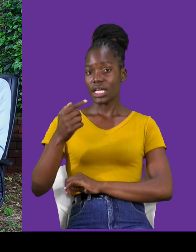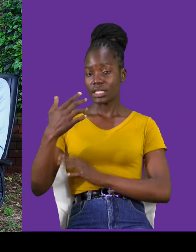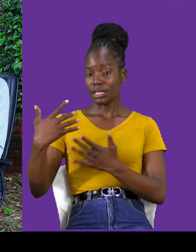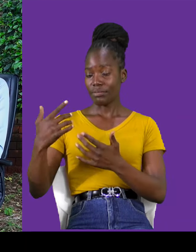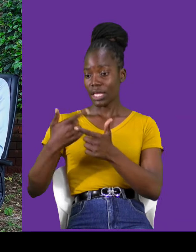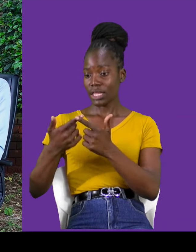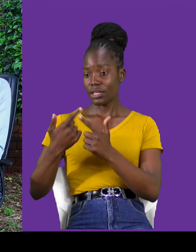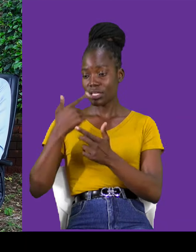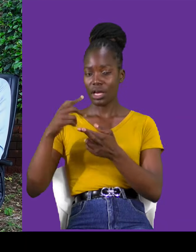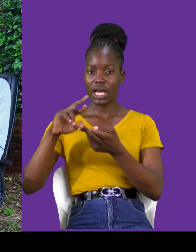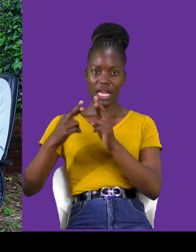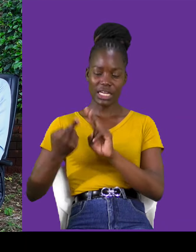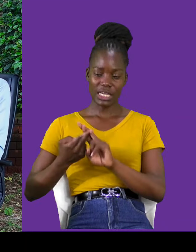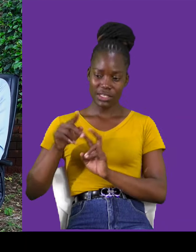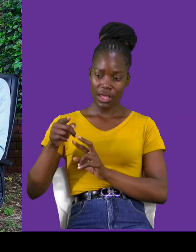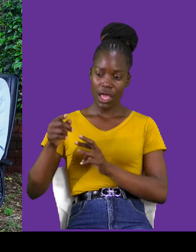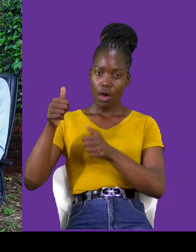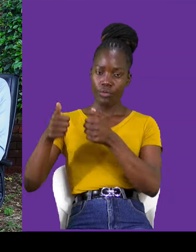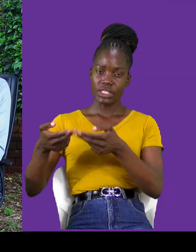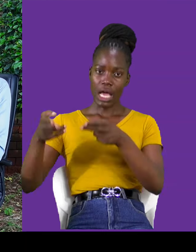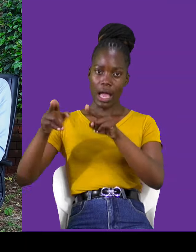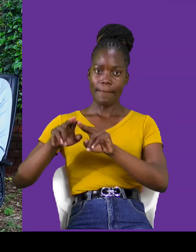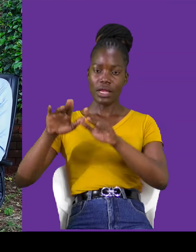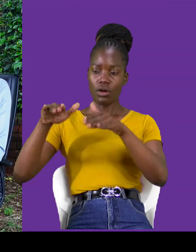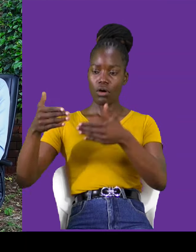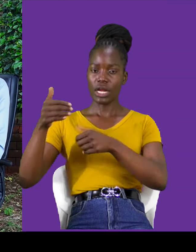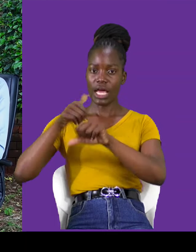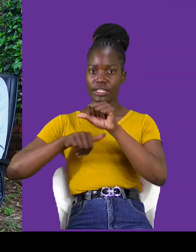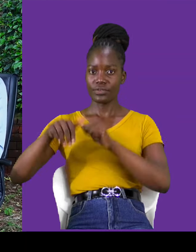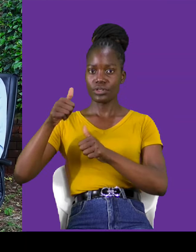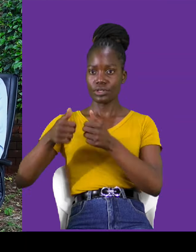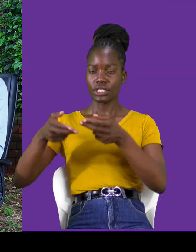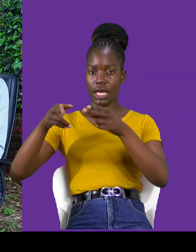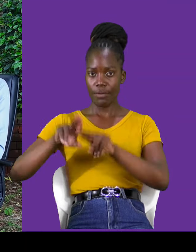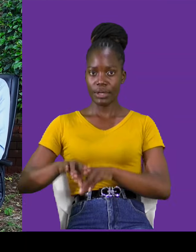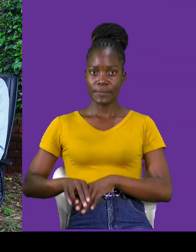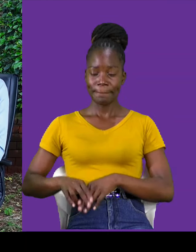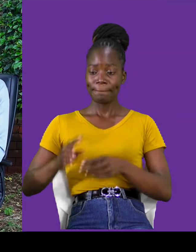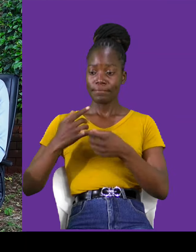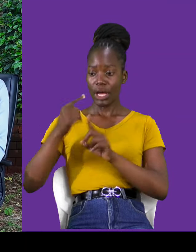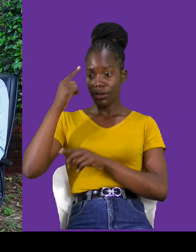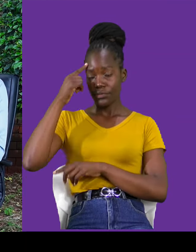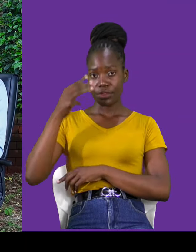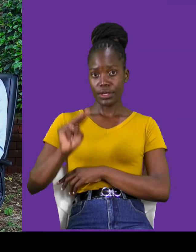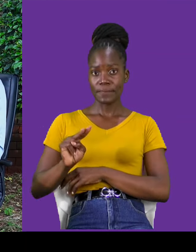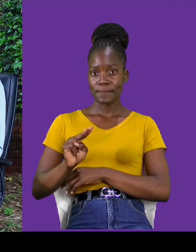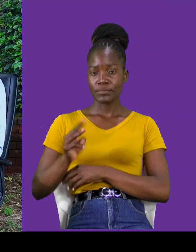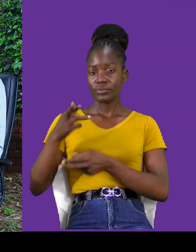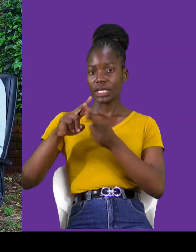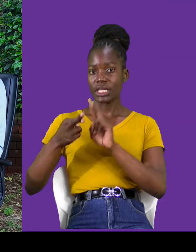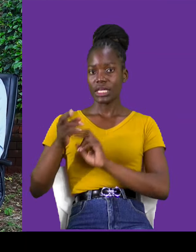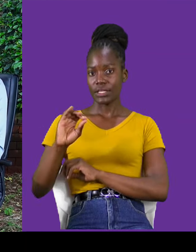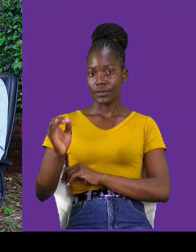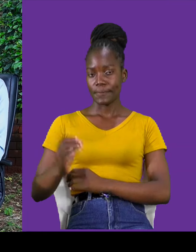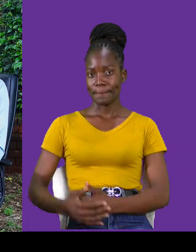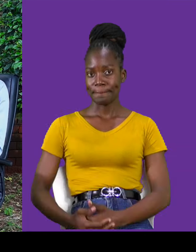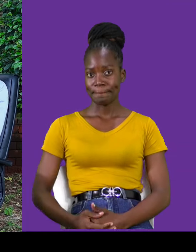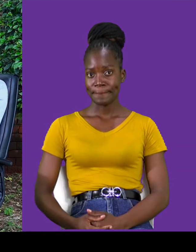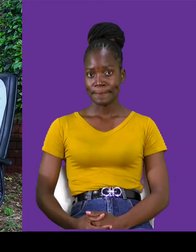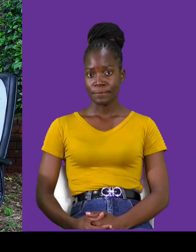something, that happened, or to an activity, that happened, and it makes it funny. But for them, they don't relate it like that. So, they have their own language,